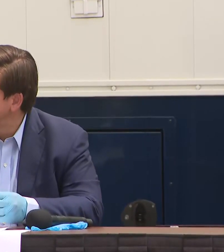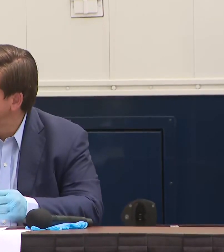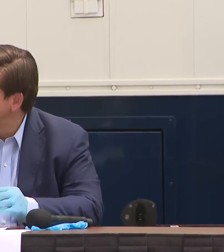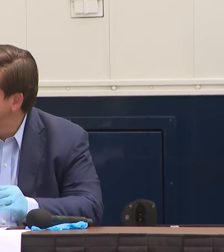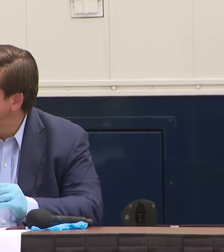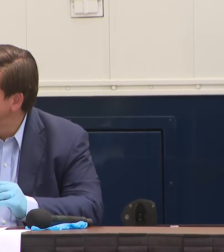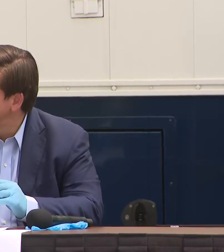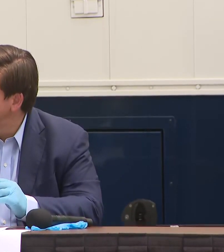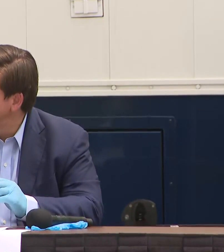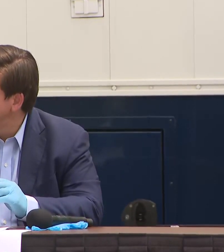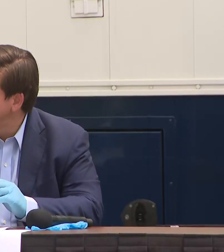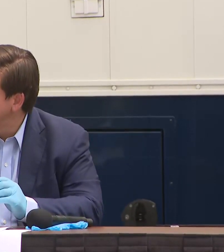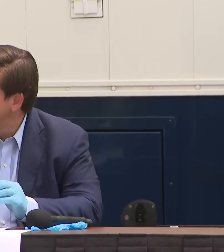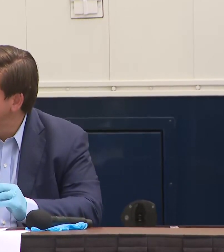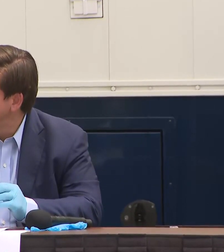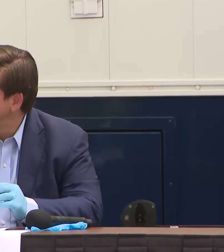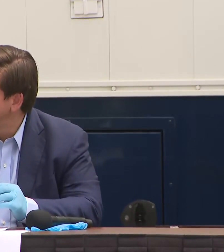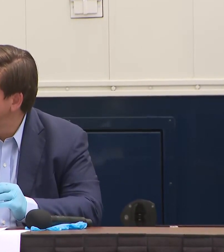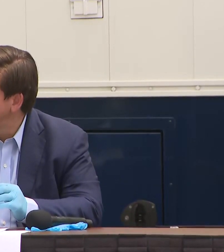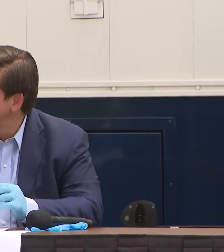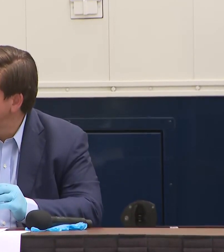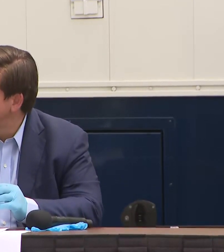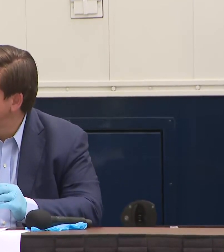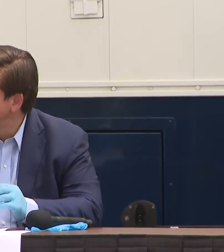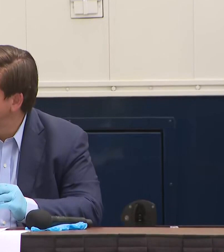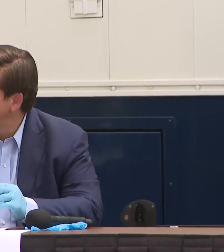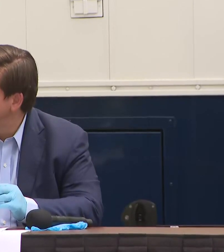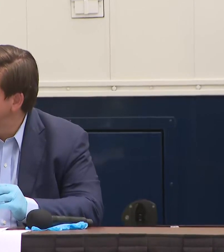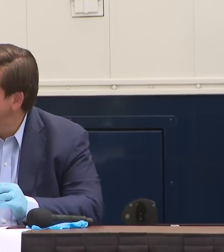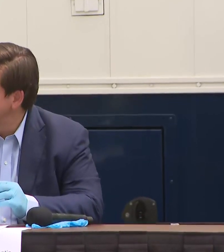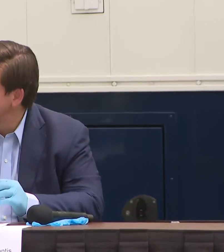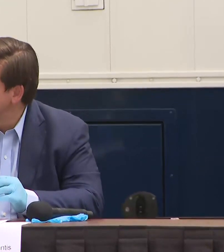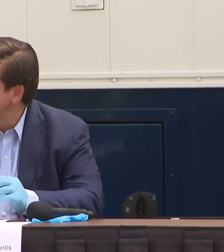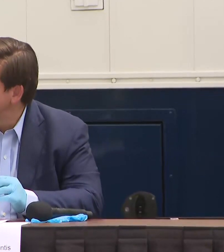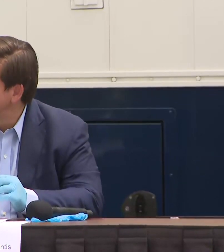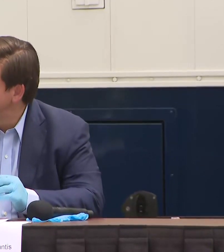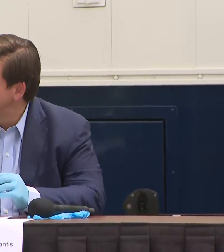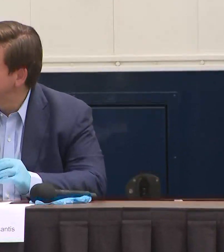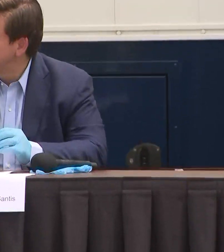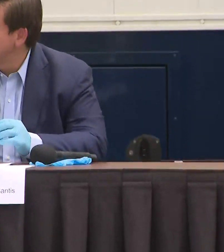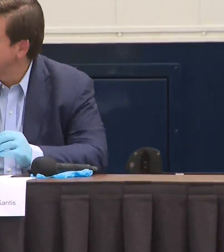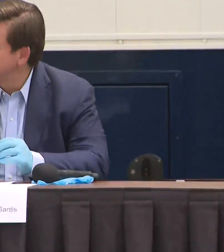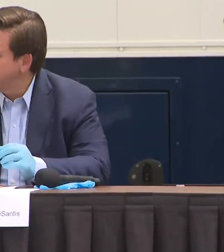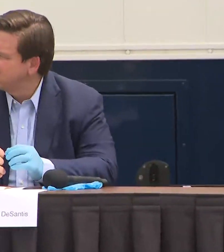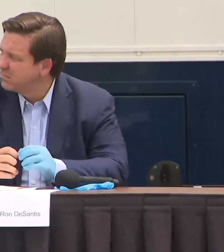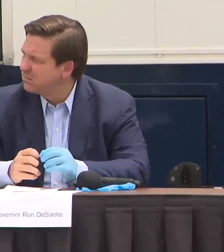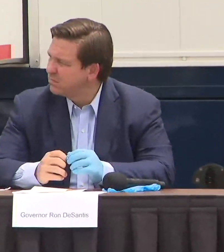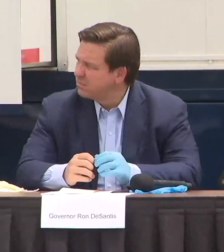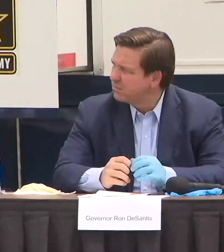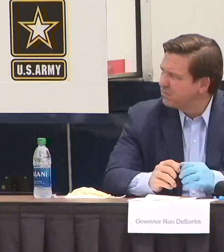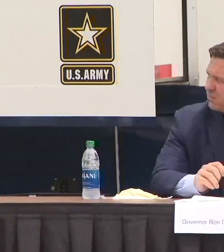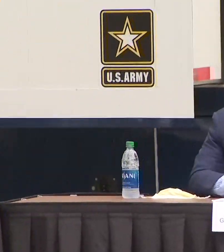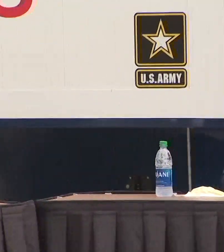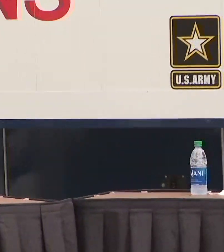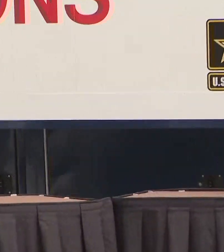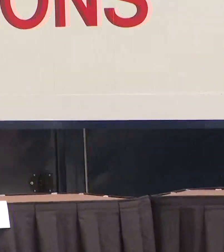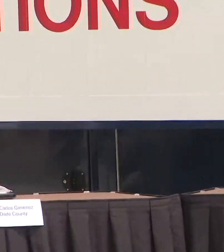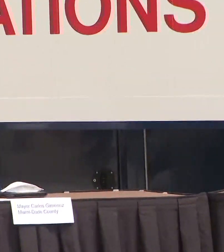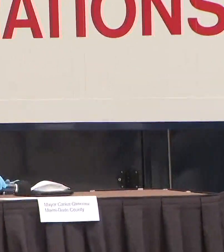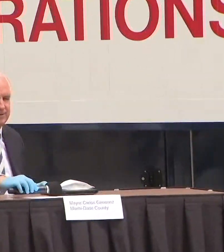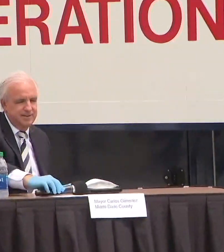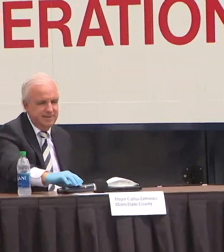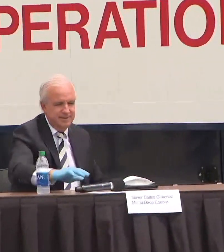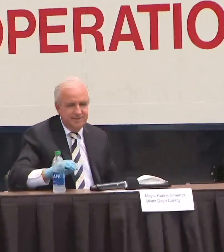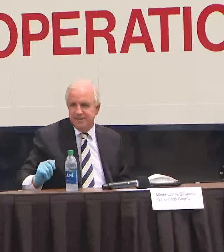so y ahora and now I'm going to turn it over to the mayor of the city of Miami Beach my good friend dan Gilbert thank you